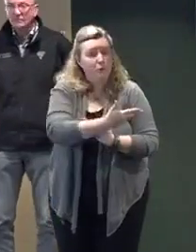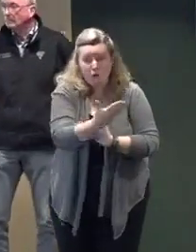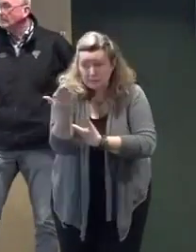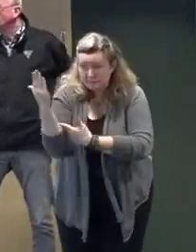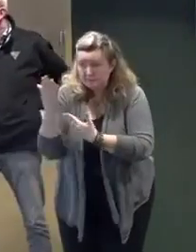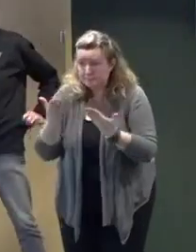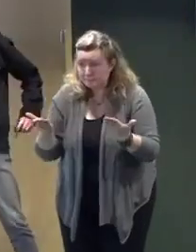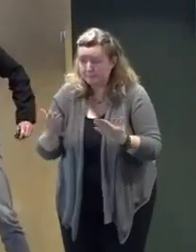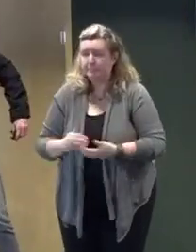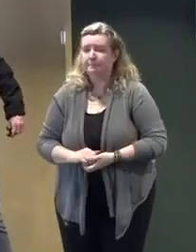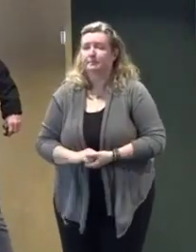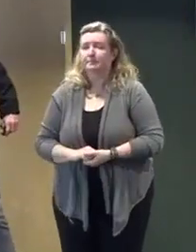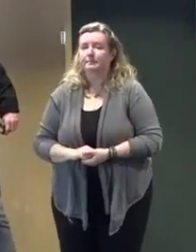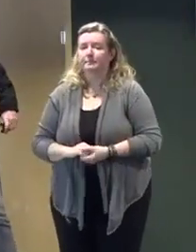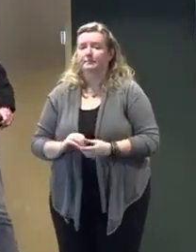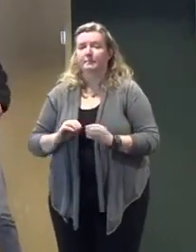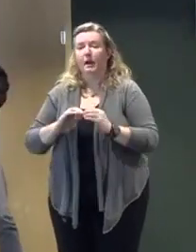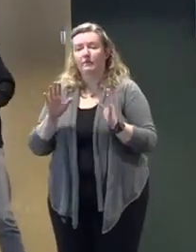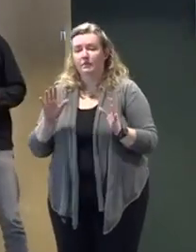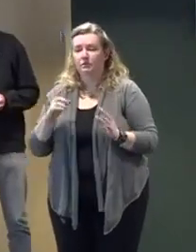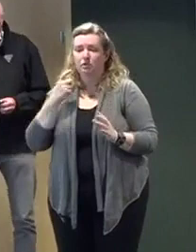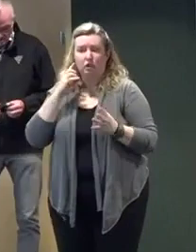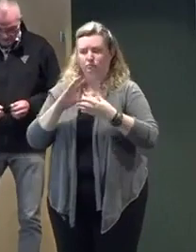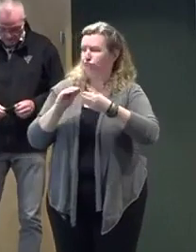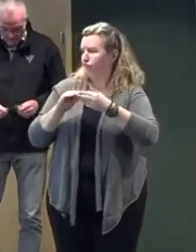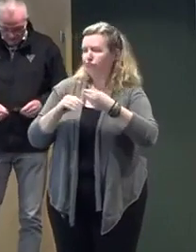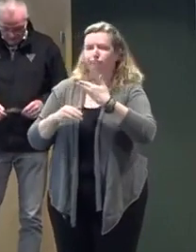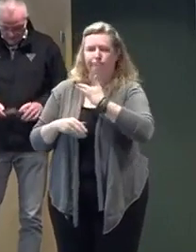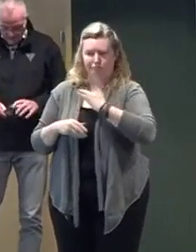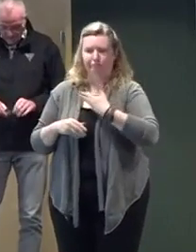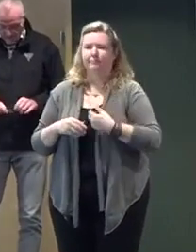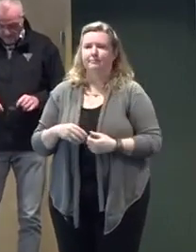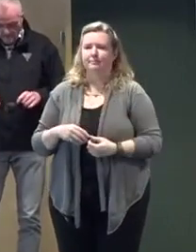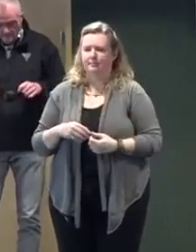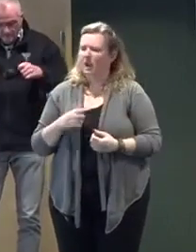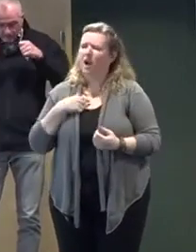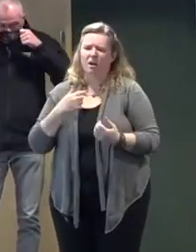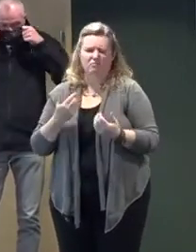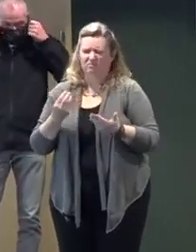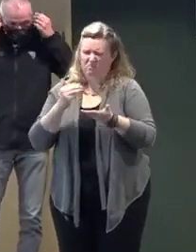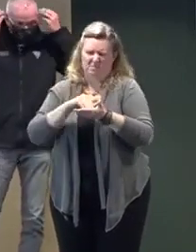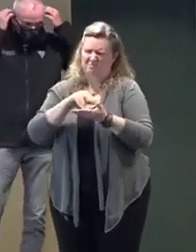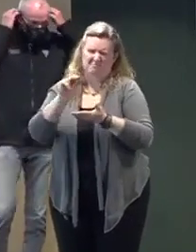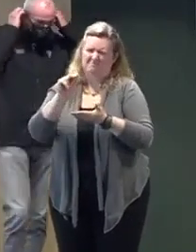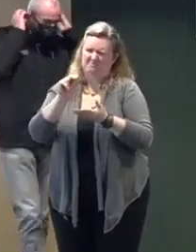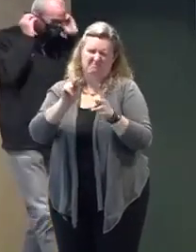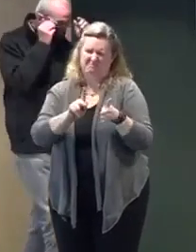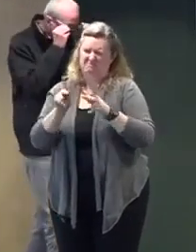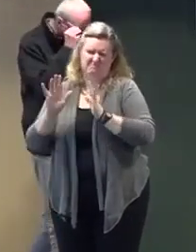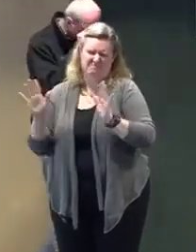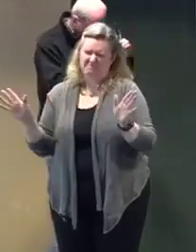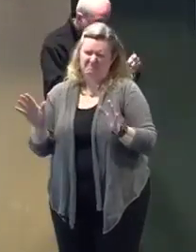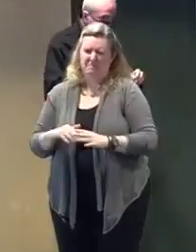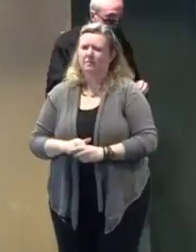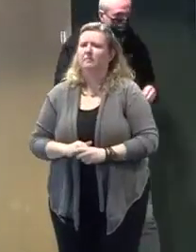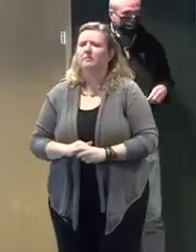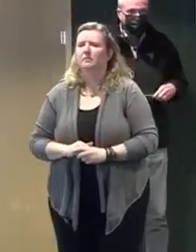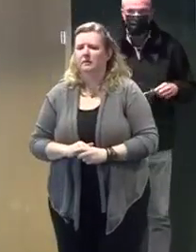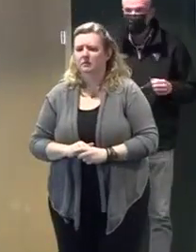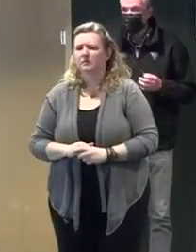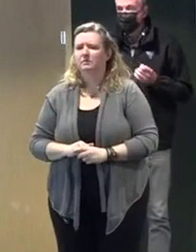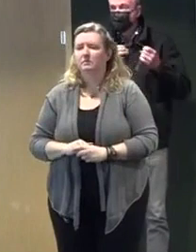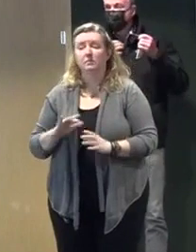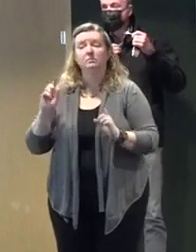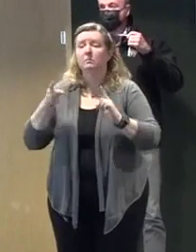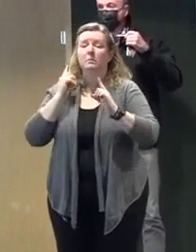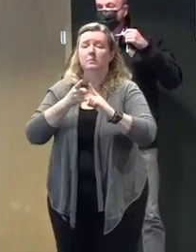Obviously, you just heard, and I'm not going to repeat everything the Governor said about the actual predictions for this storm. Let's suffice it to say that it's going to